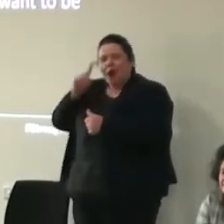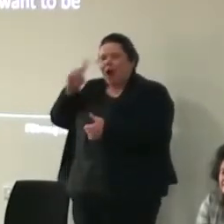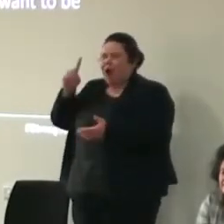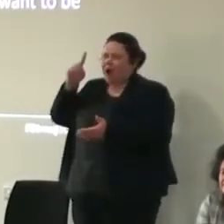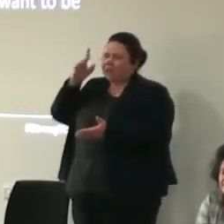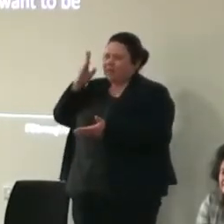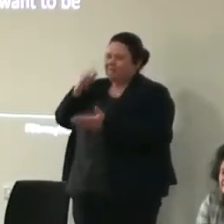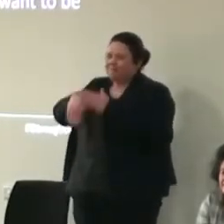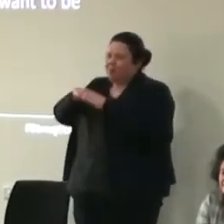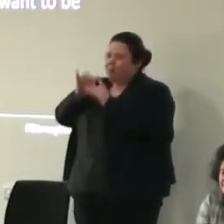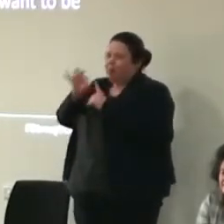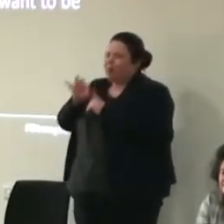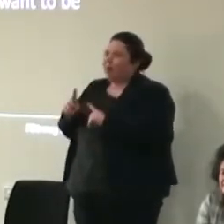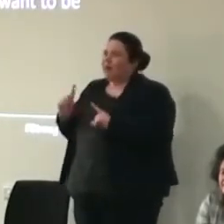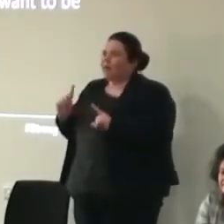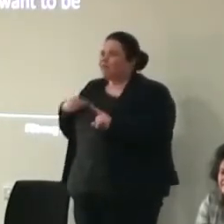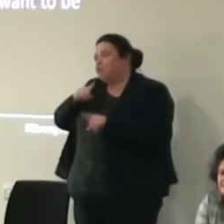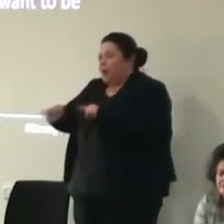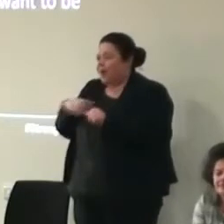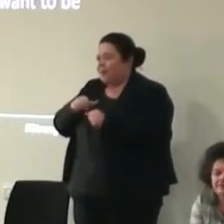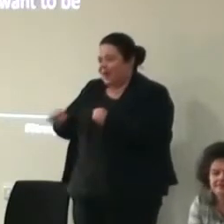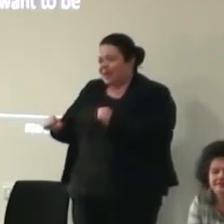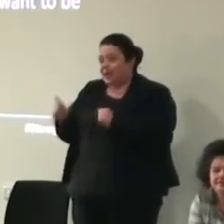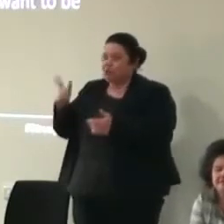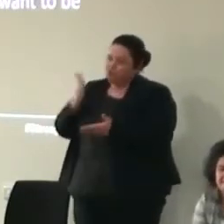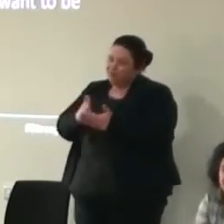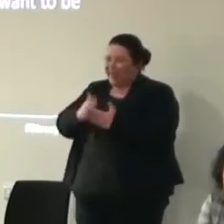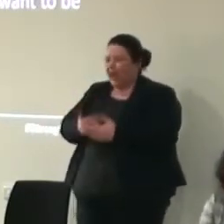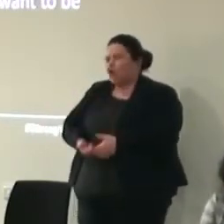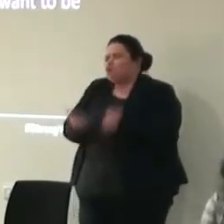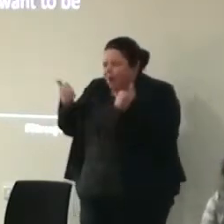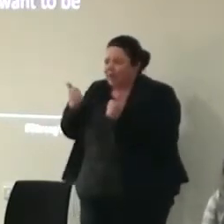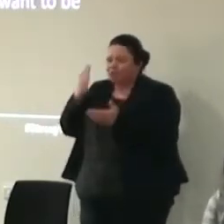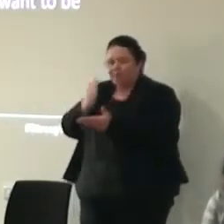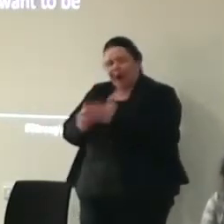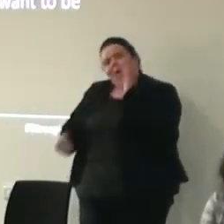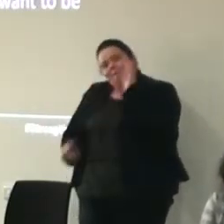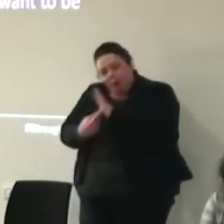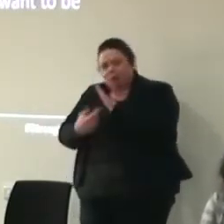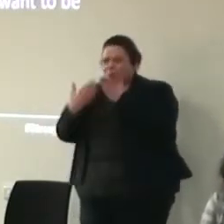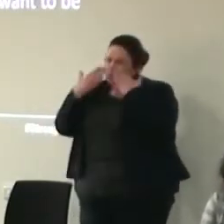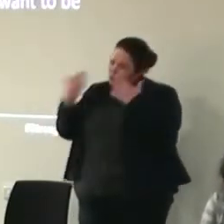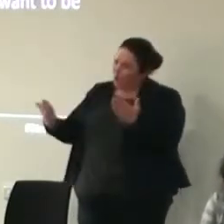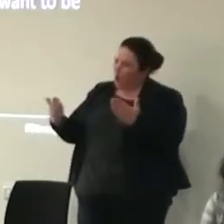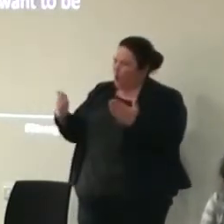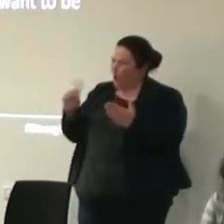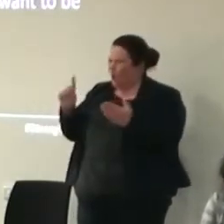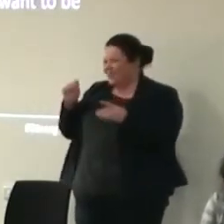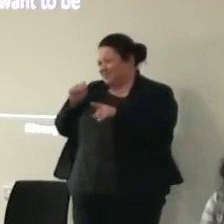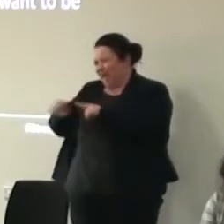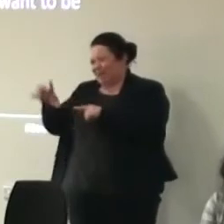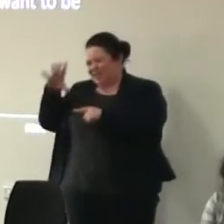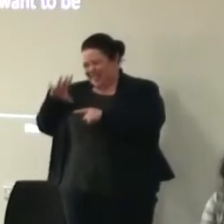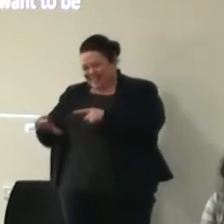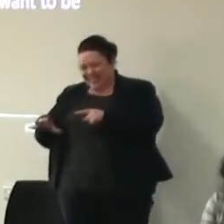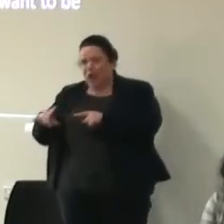I'll try my best it was something like it's really great and it's really important to show what special needed young people